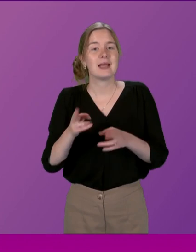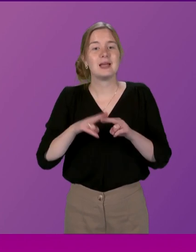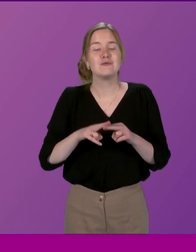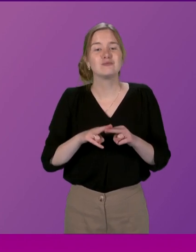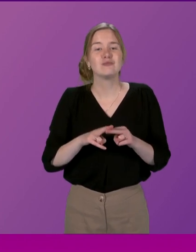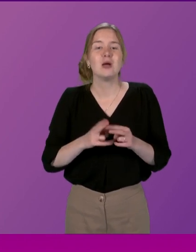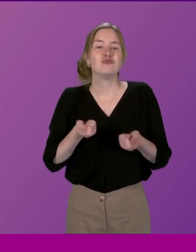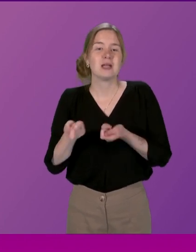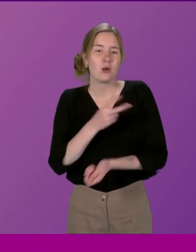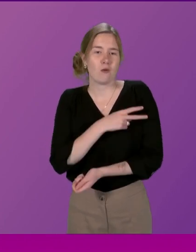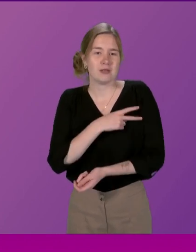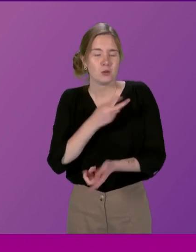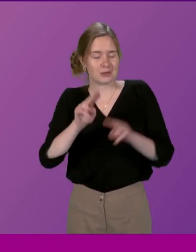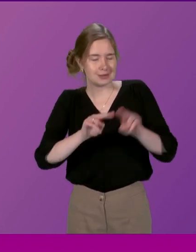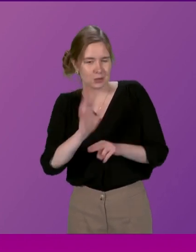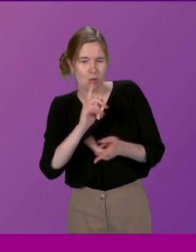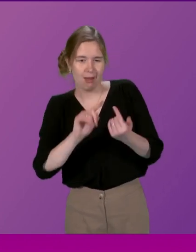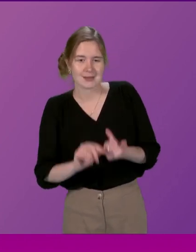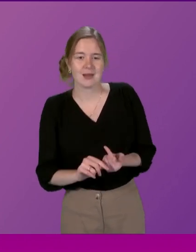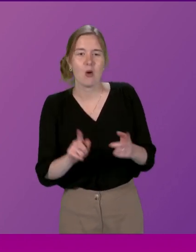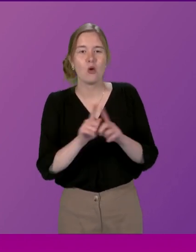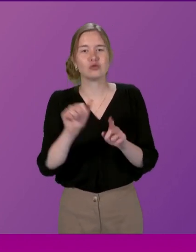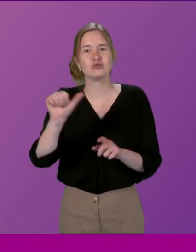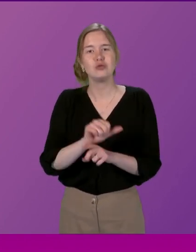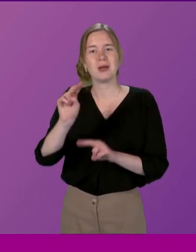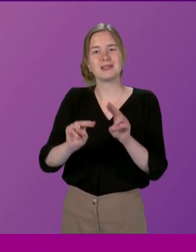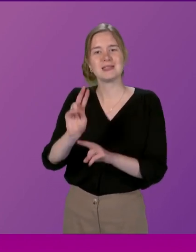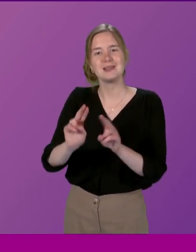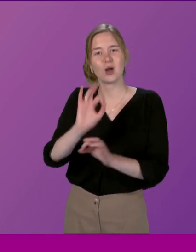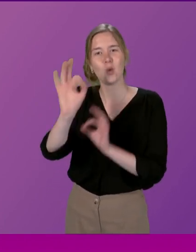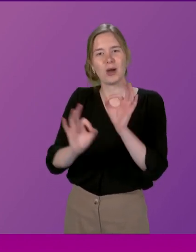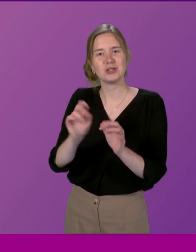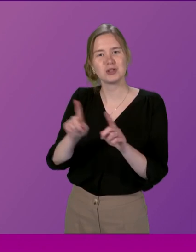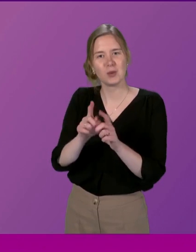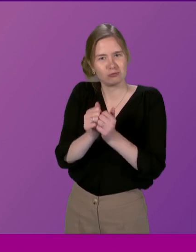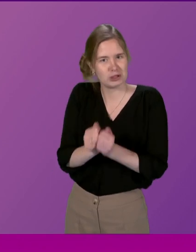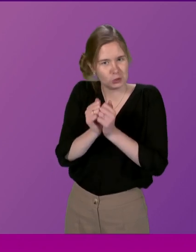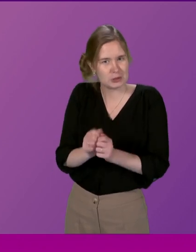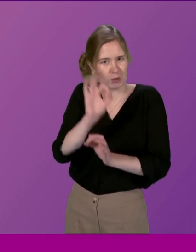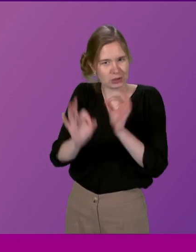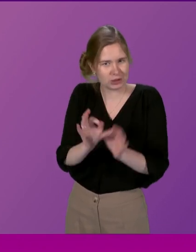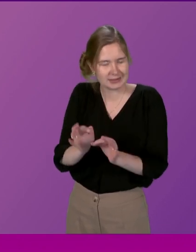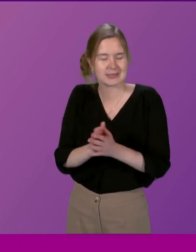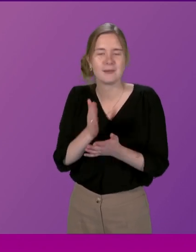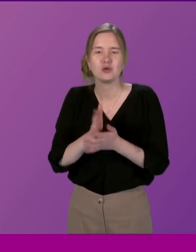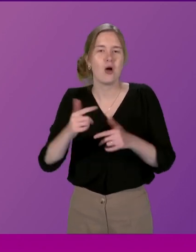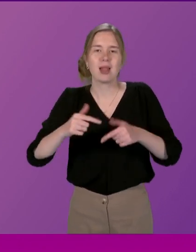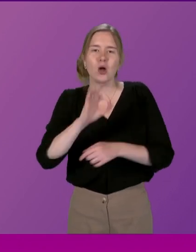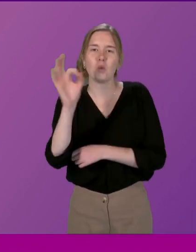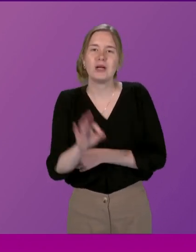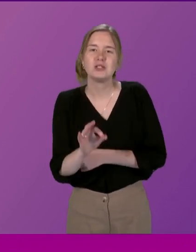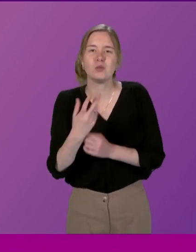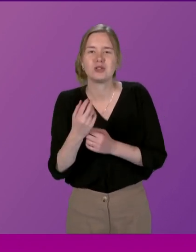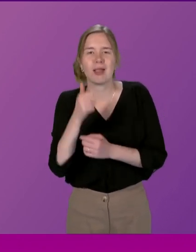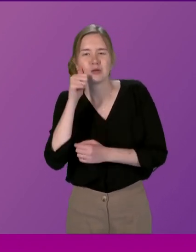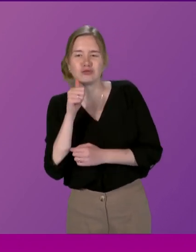officer was to assess all the answers I think she should also be assessing all the questions for genuineness and not allowing questions which are